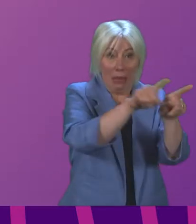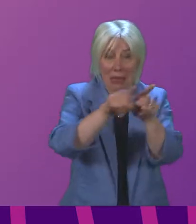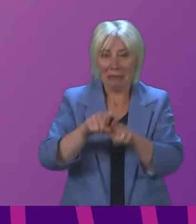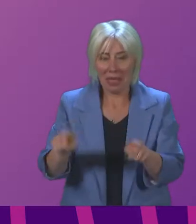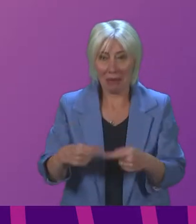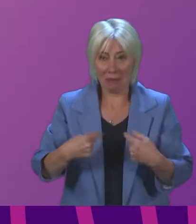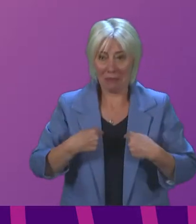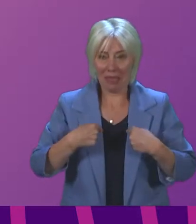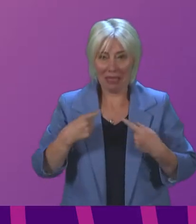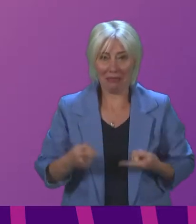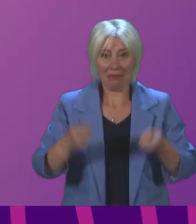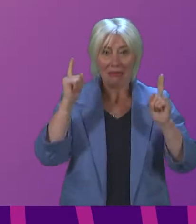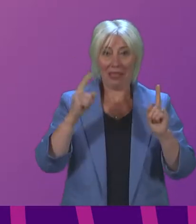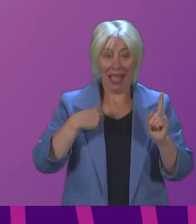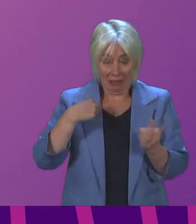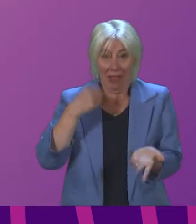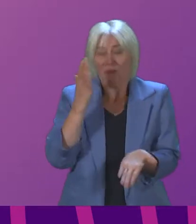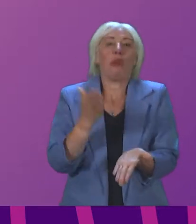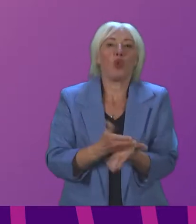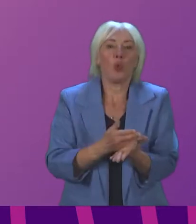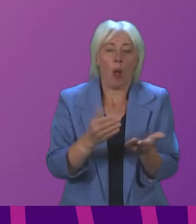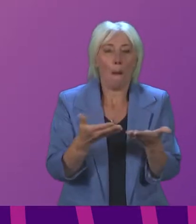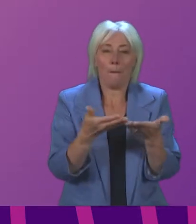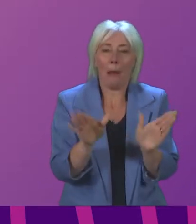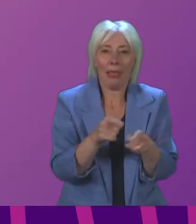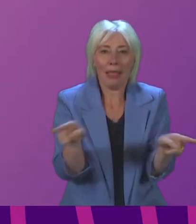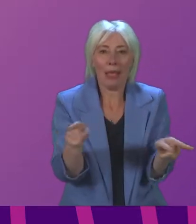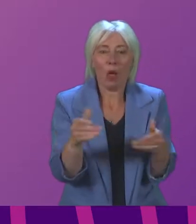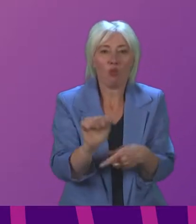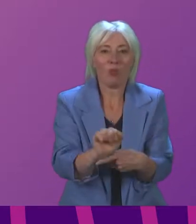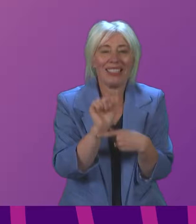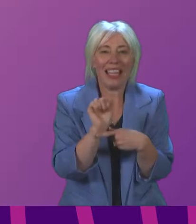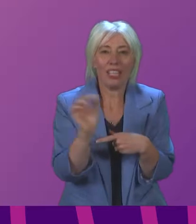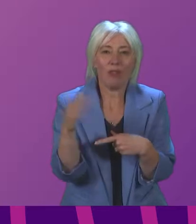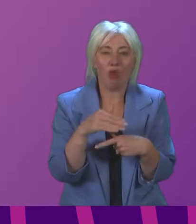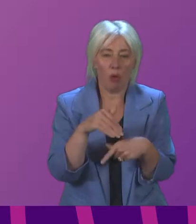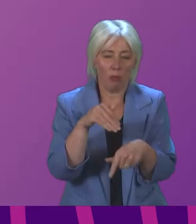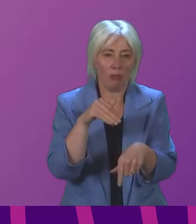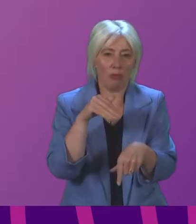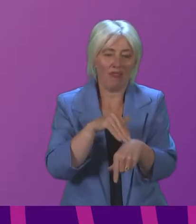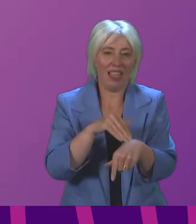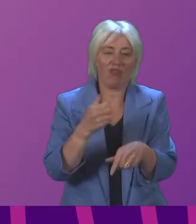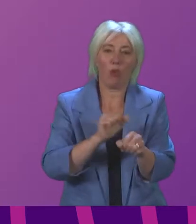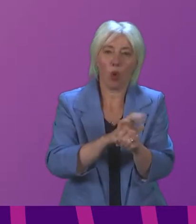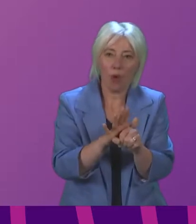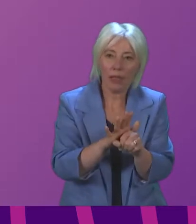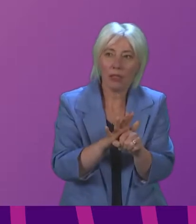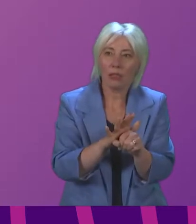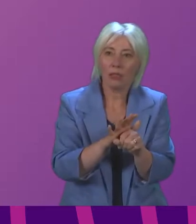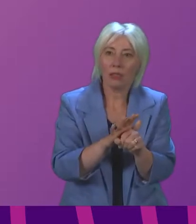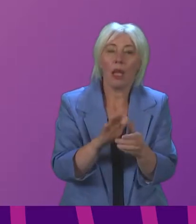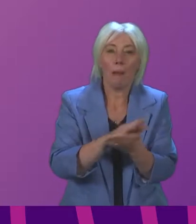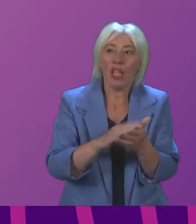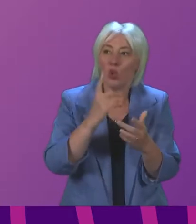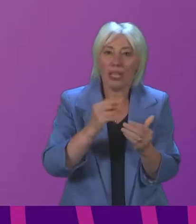as a minister I have to make sure that the public are protected from the impact of COVID to enable us to then move